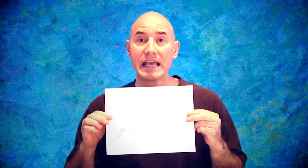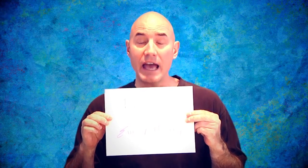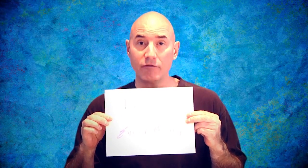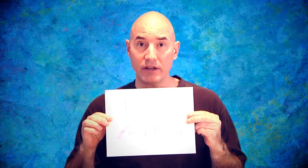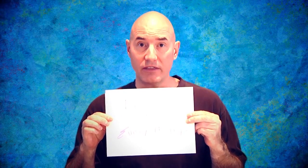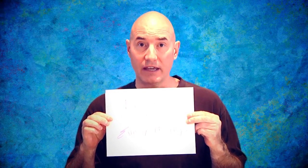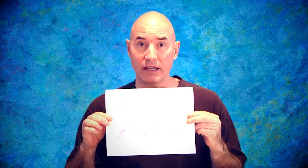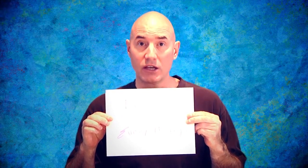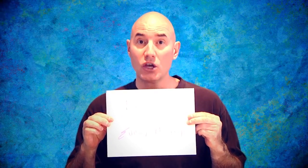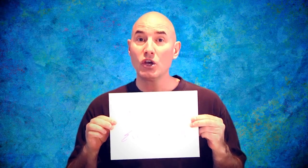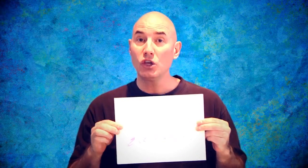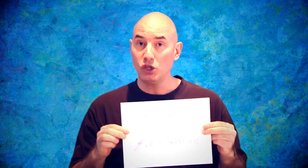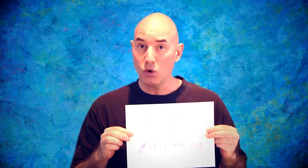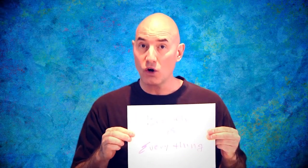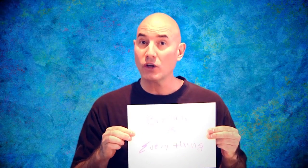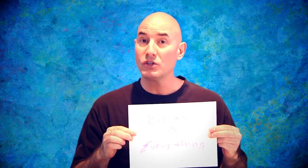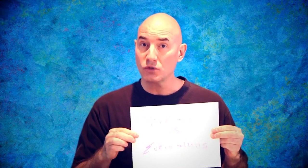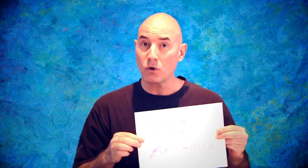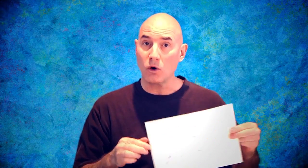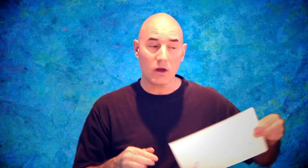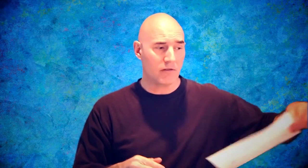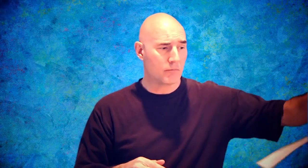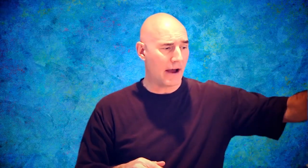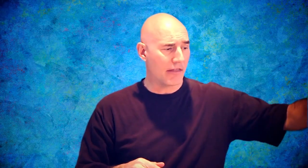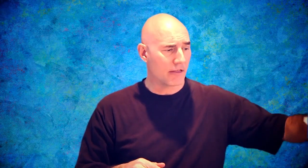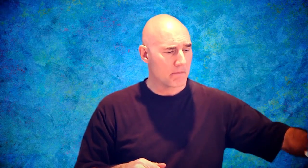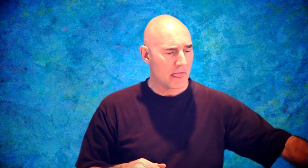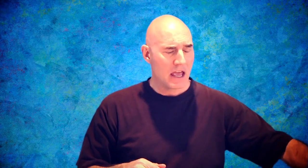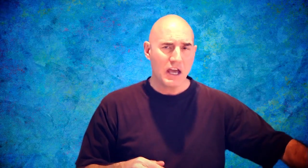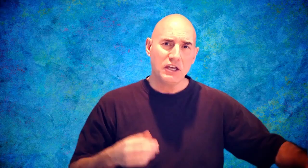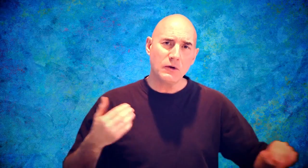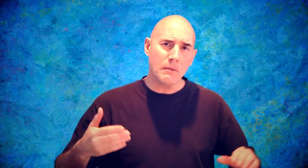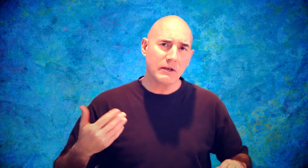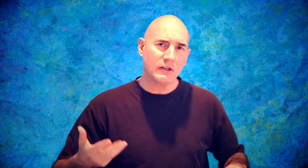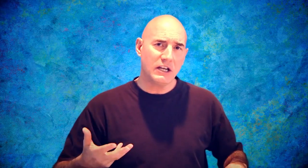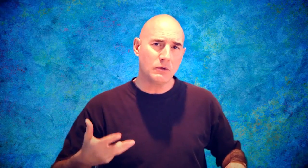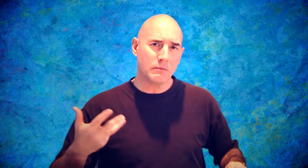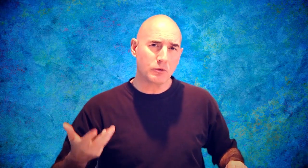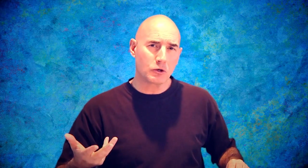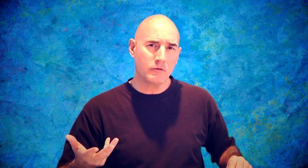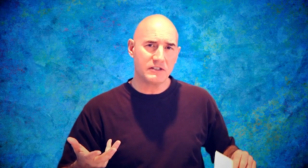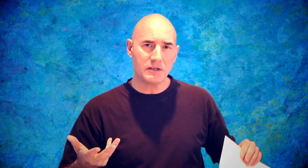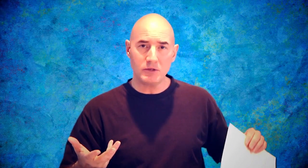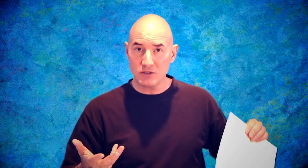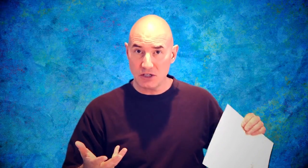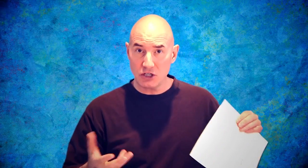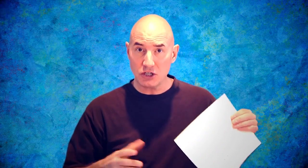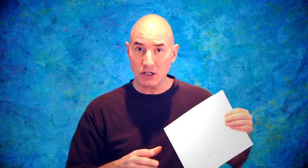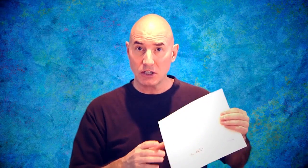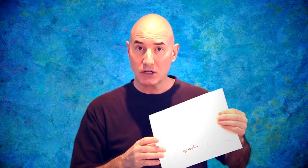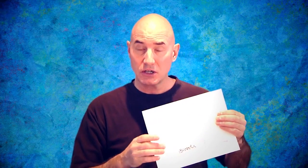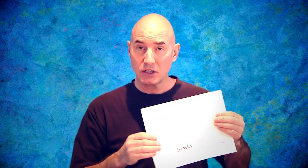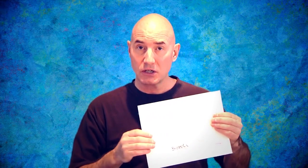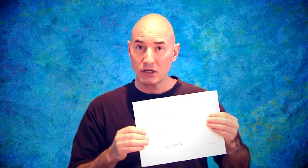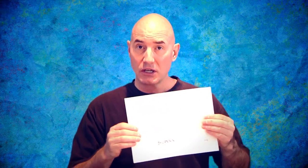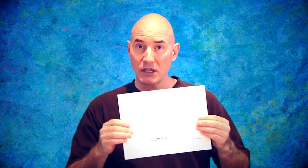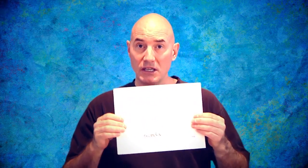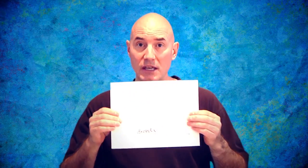everything. Your control of breath. Your ability to improve as a musician can